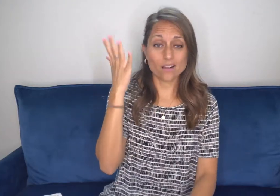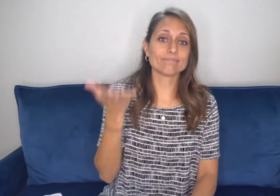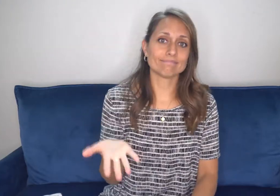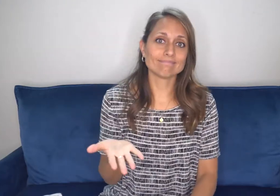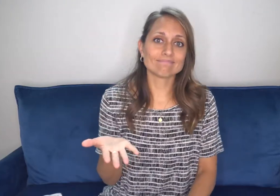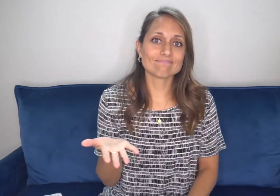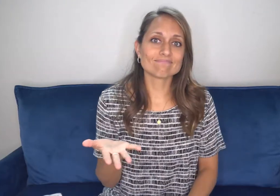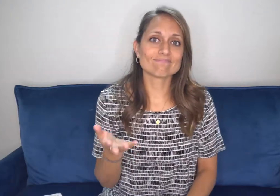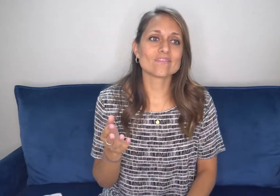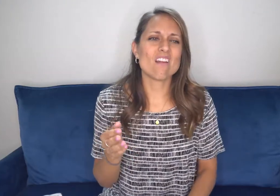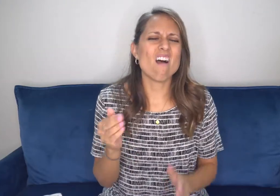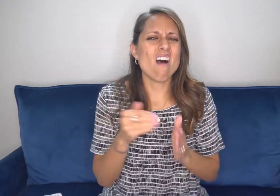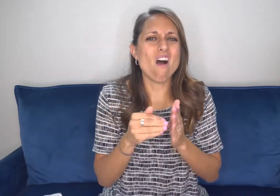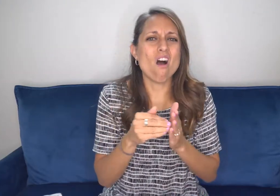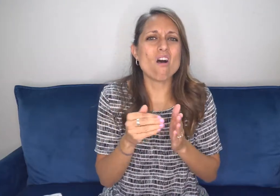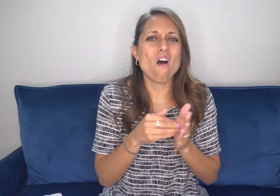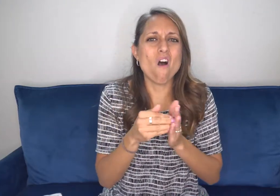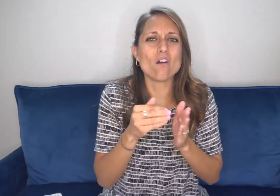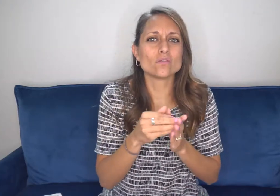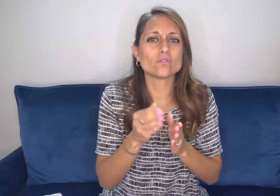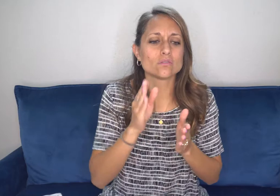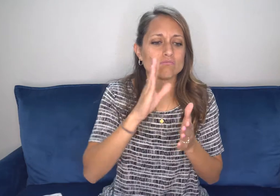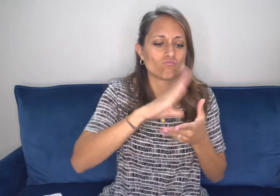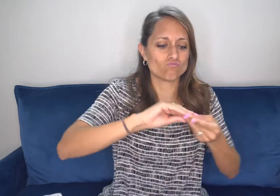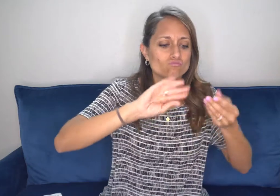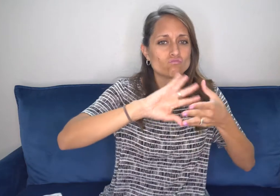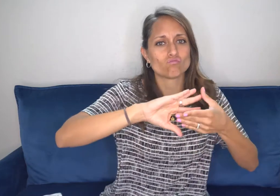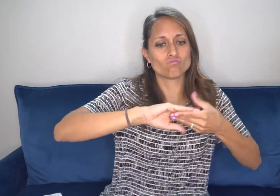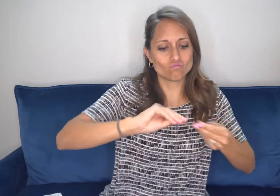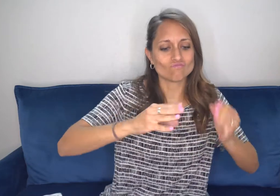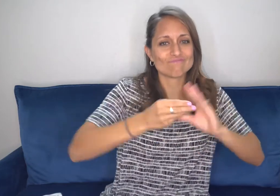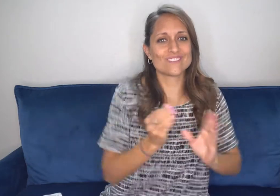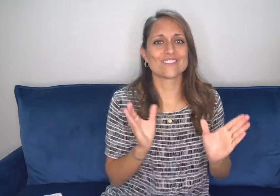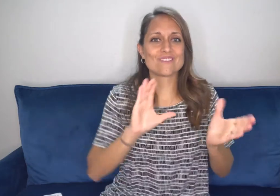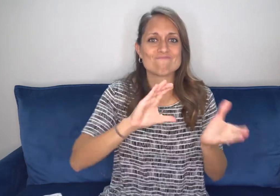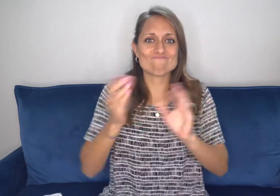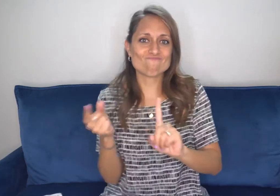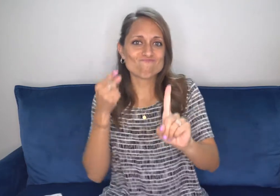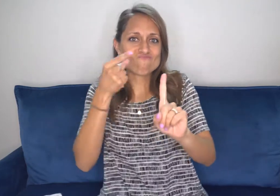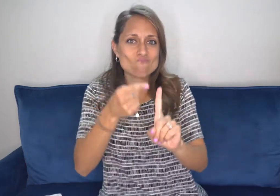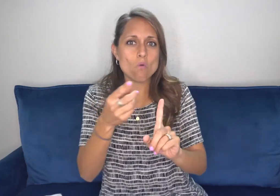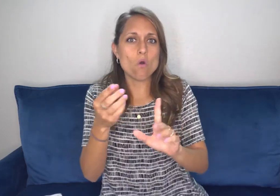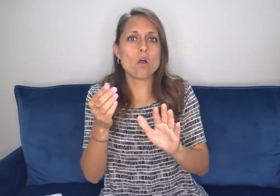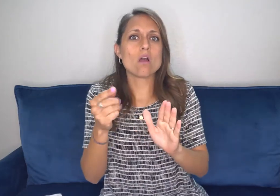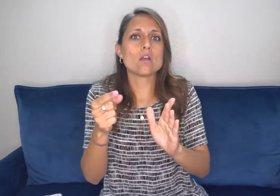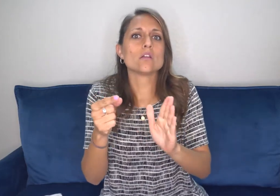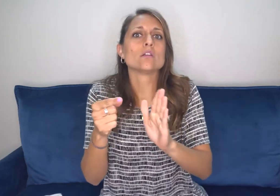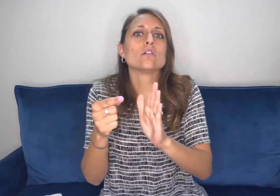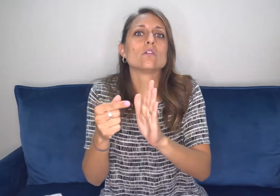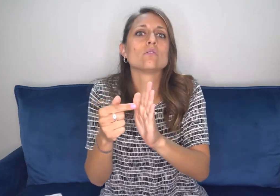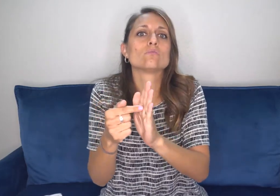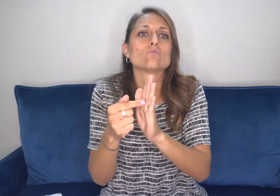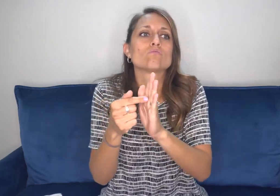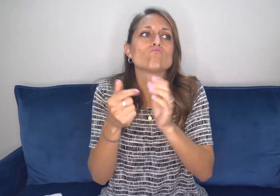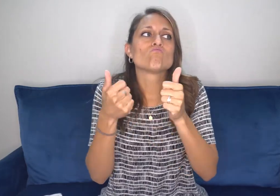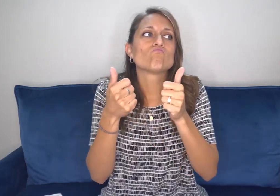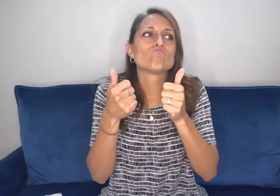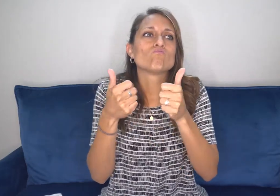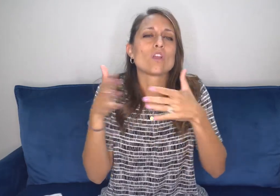something, to show something, to or to explain something. I think oftentimes these parables we see,